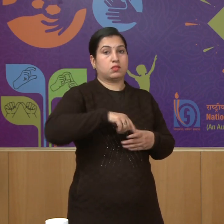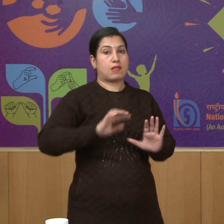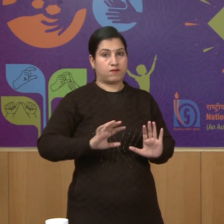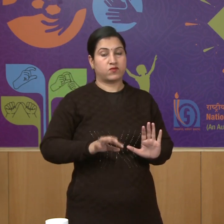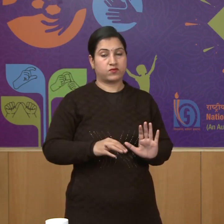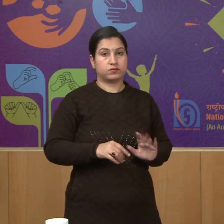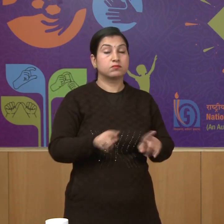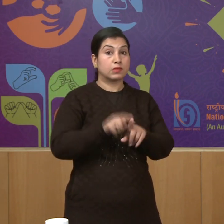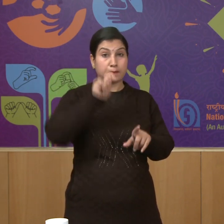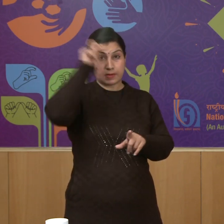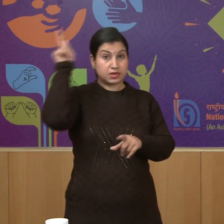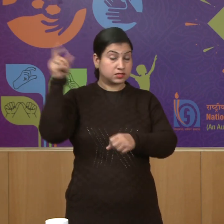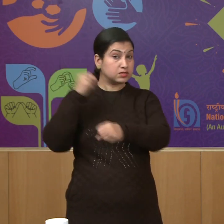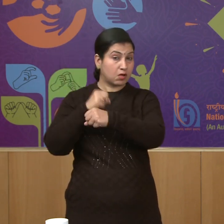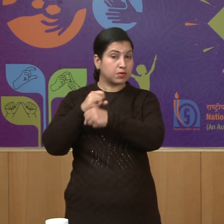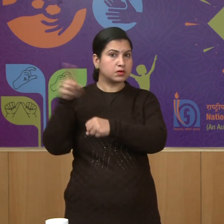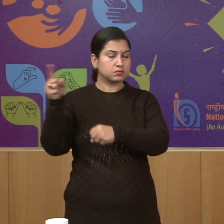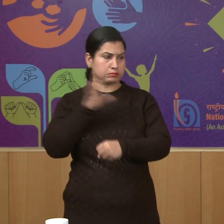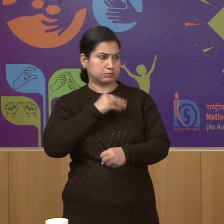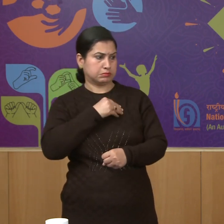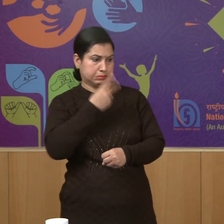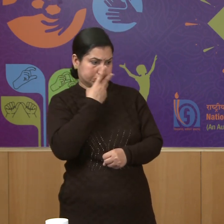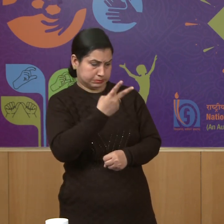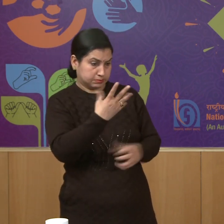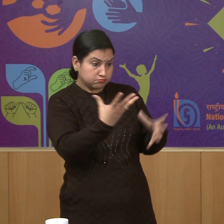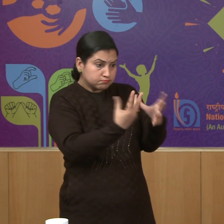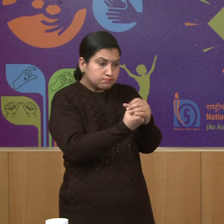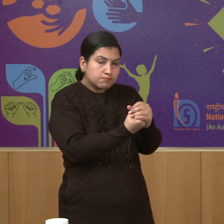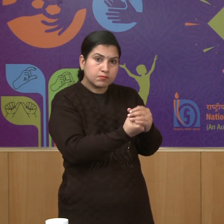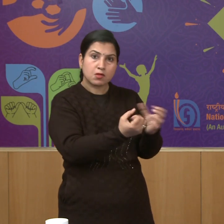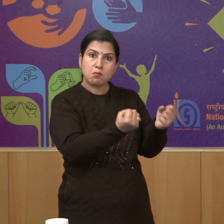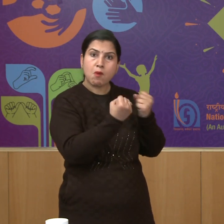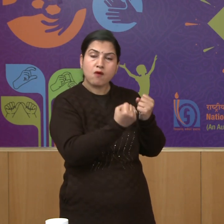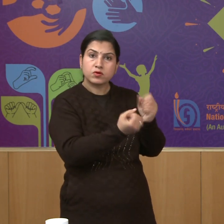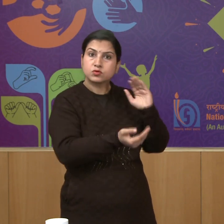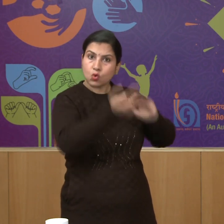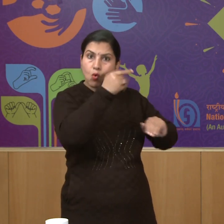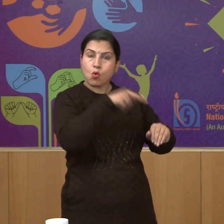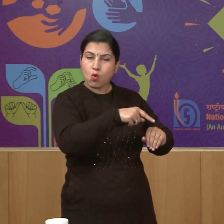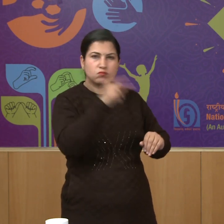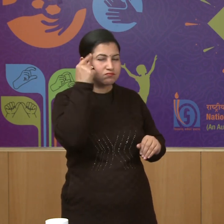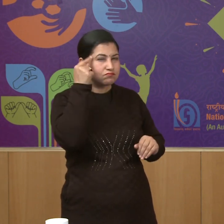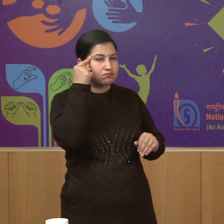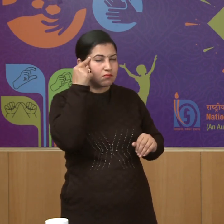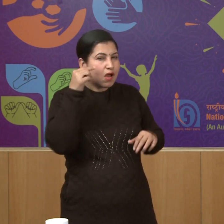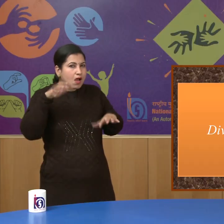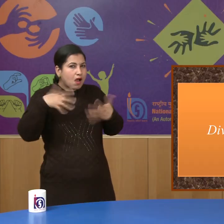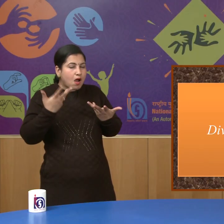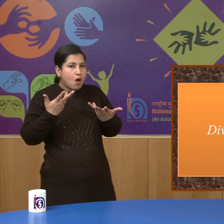the British government became afraid of this unity and decided to use